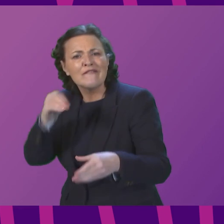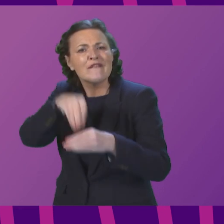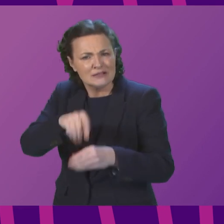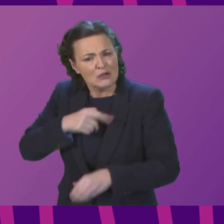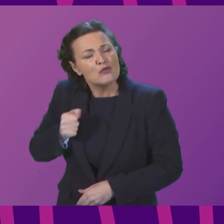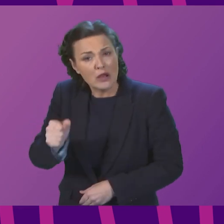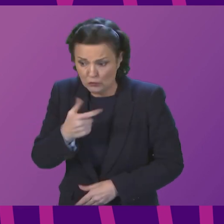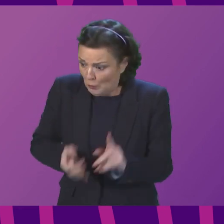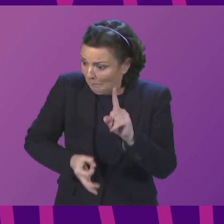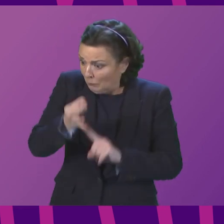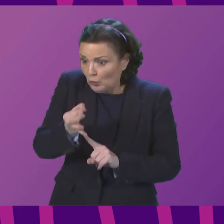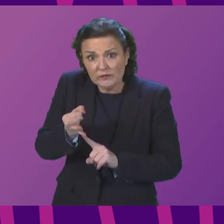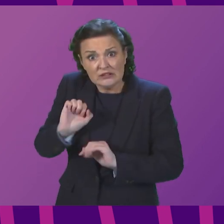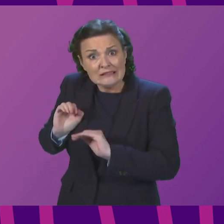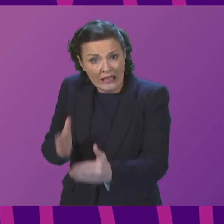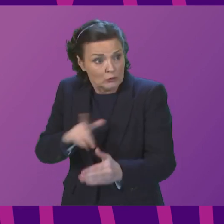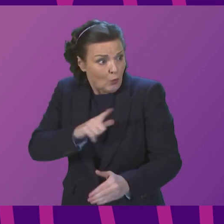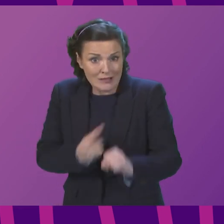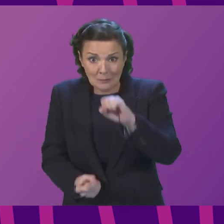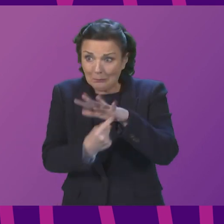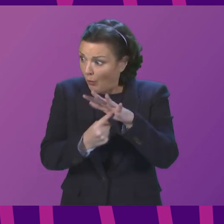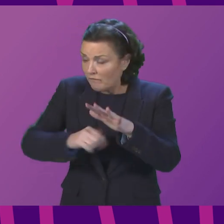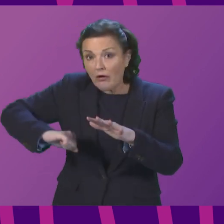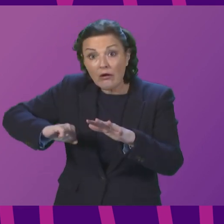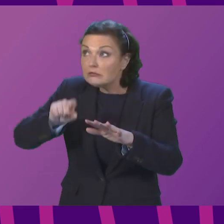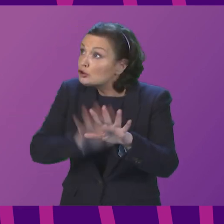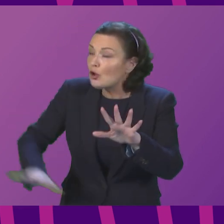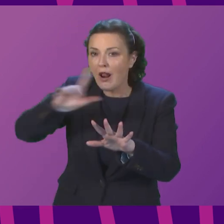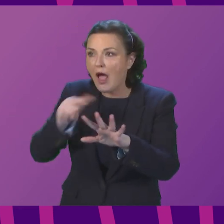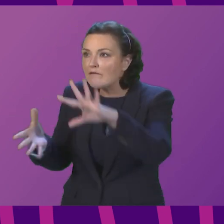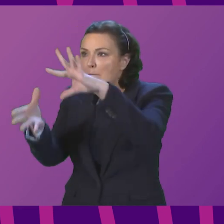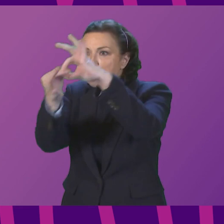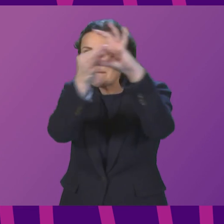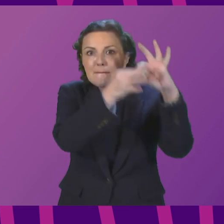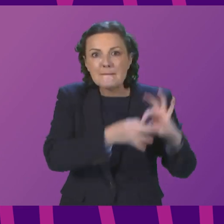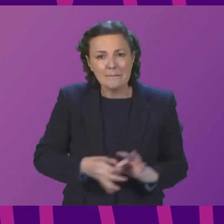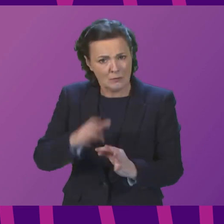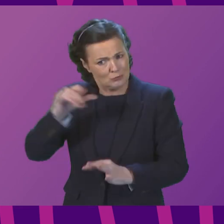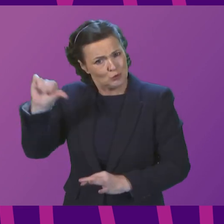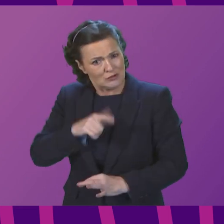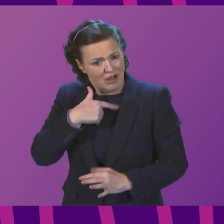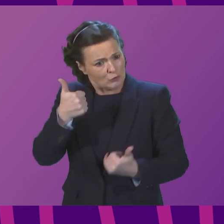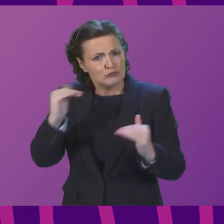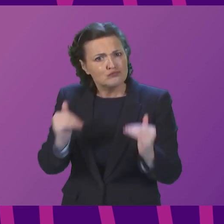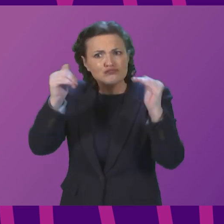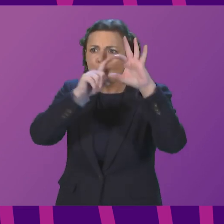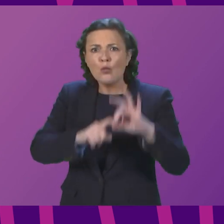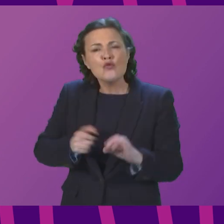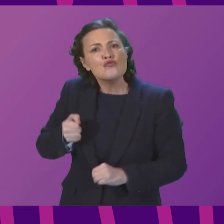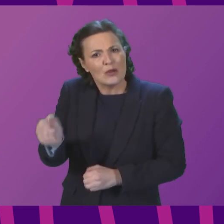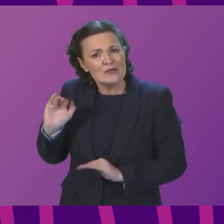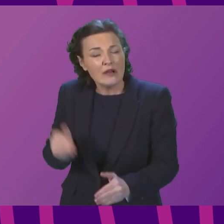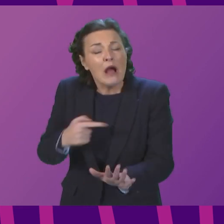services, because it is really important for the country's connectivity that we do have good quality railway services. And I believe